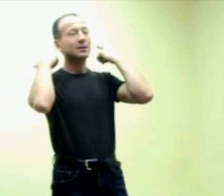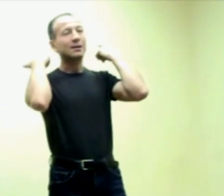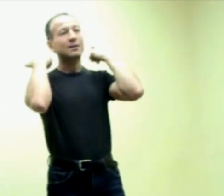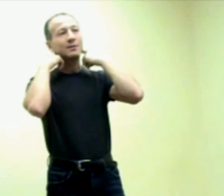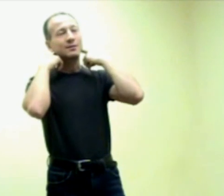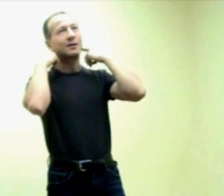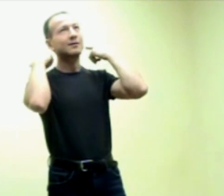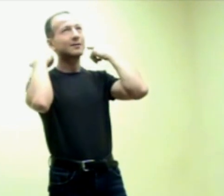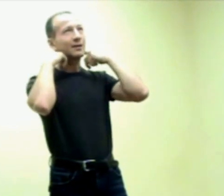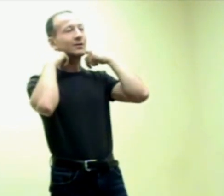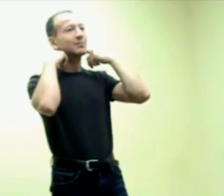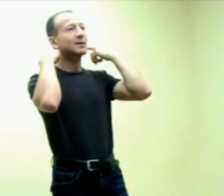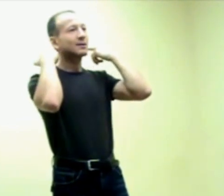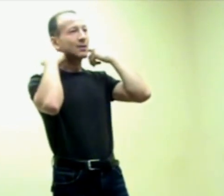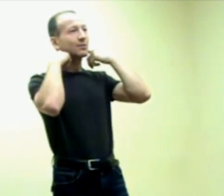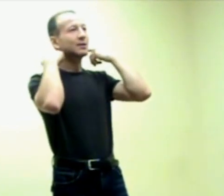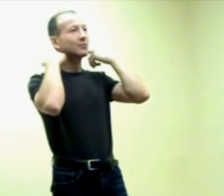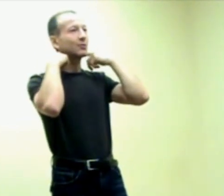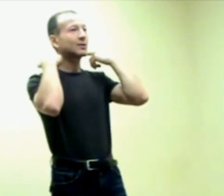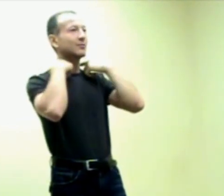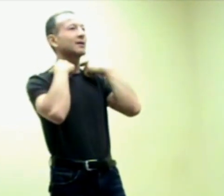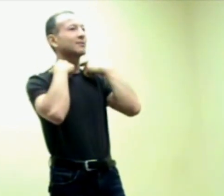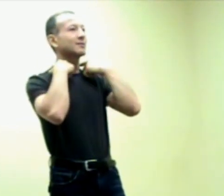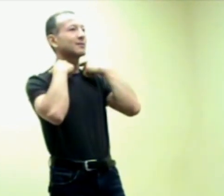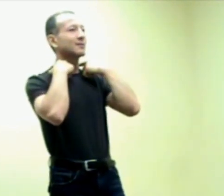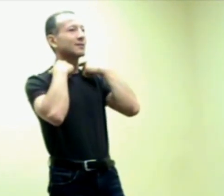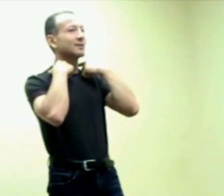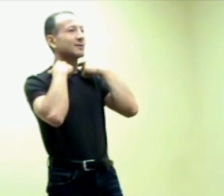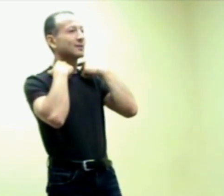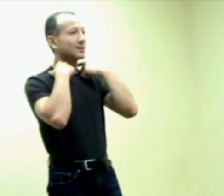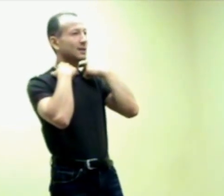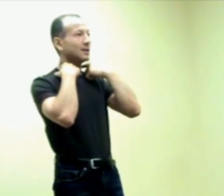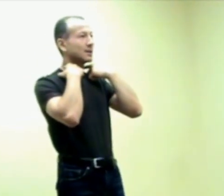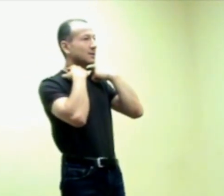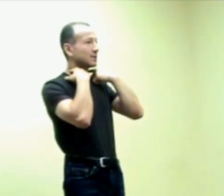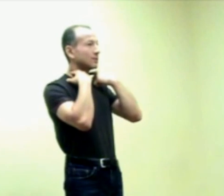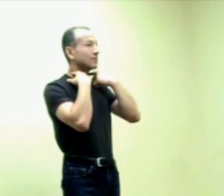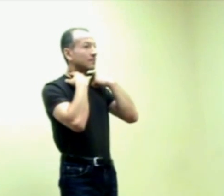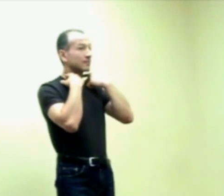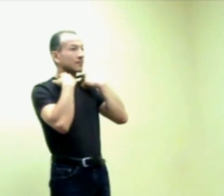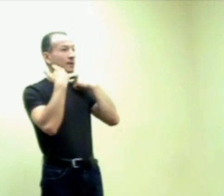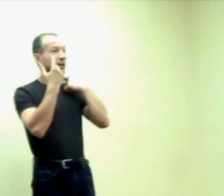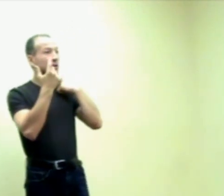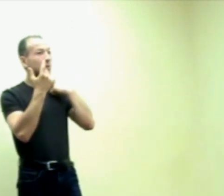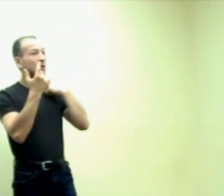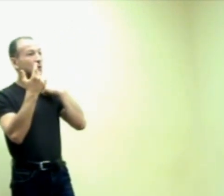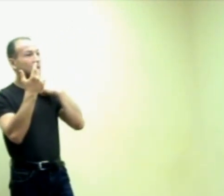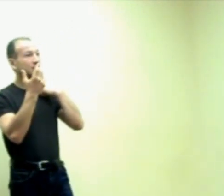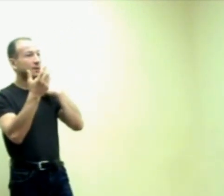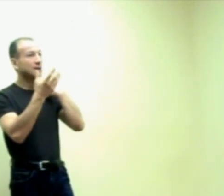neck, neck vertebrae, three, four, and five. Okay? So, that's why, when we see